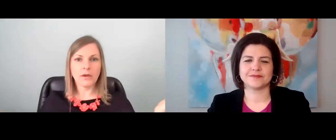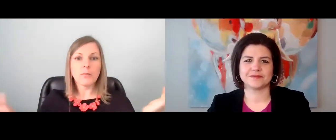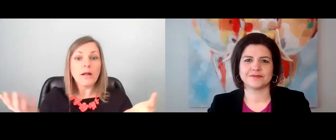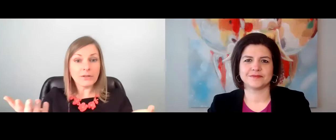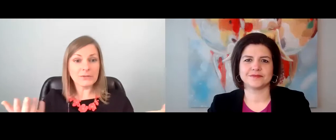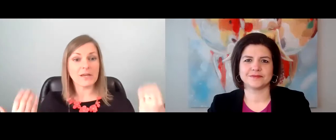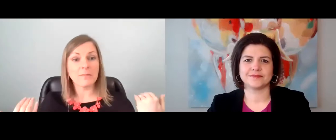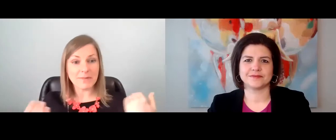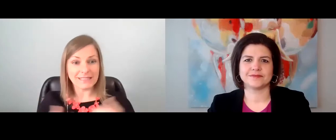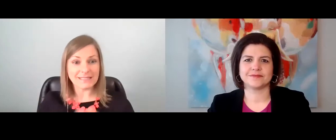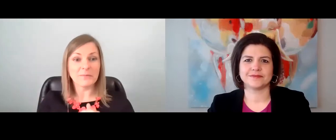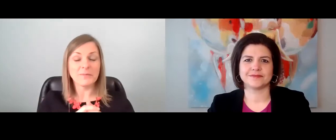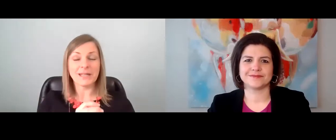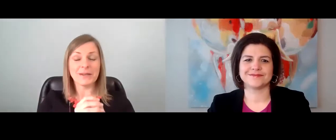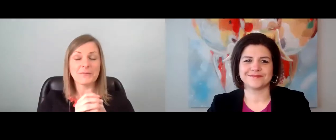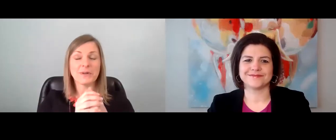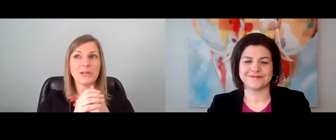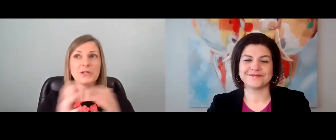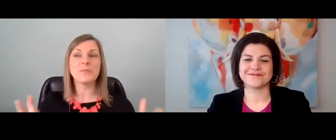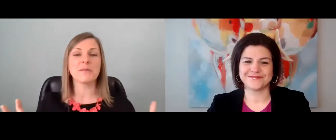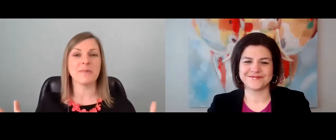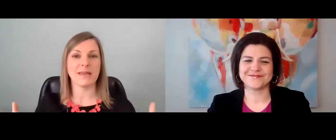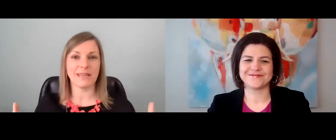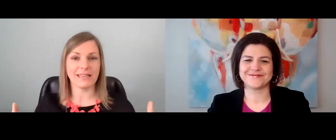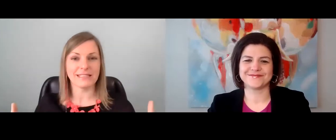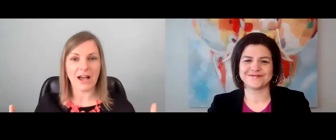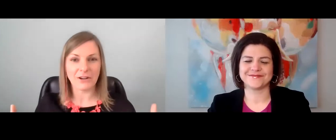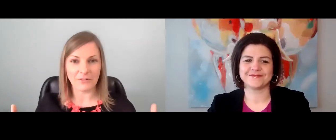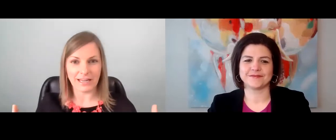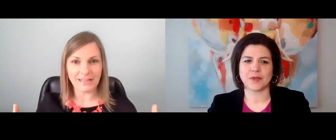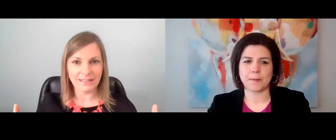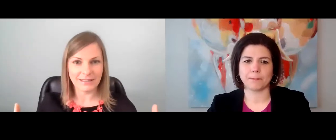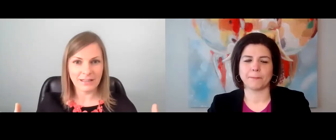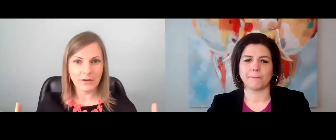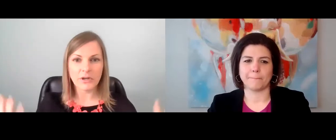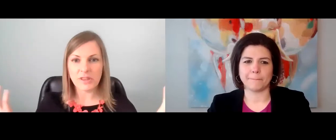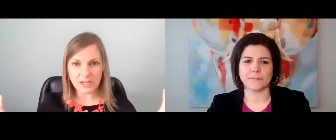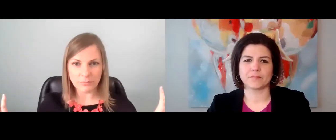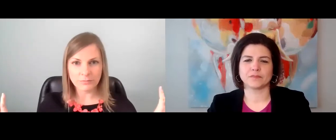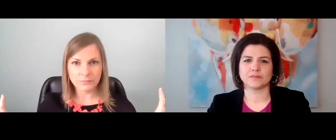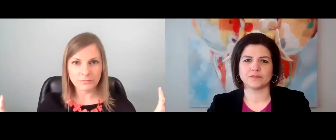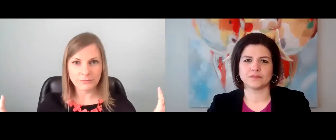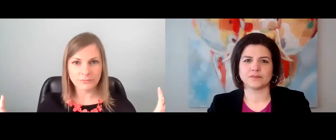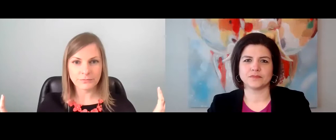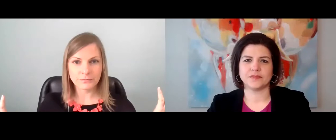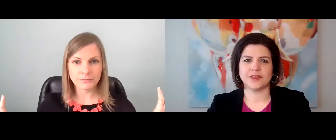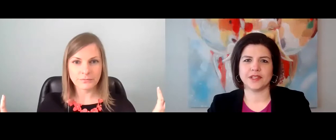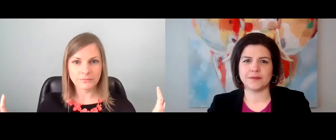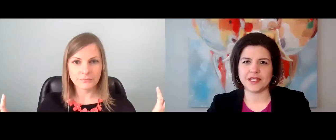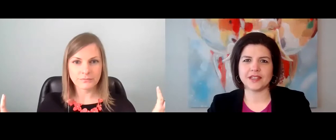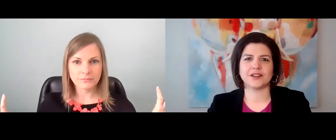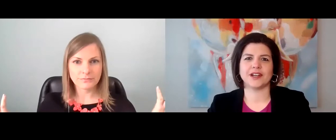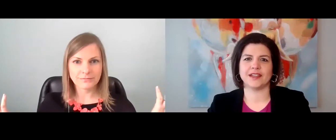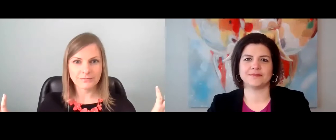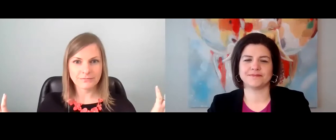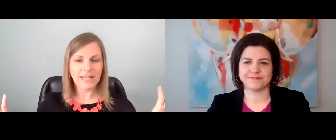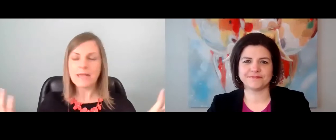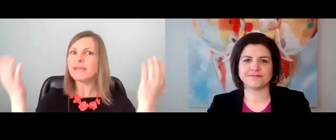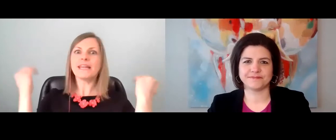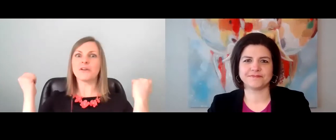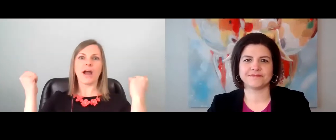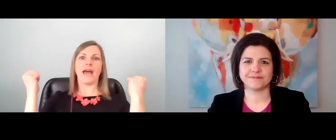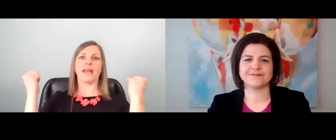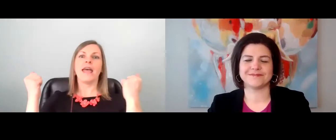baby, well, you tell me, Melissa, when, when a newborn baby is hungry, what do they do? Immediate cry.